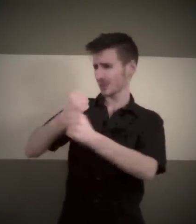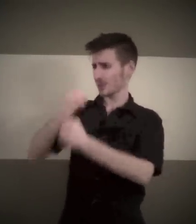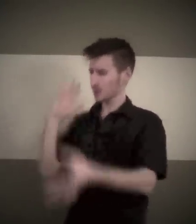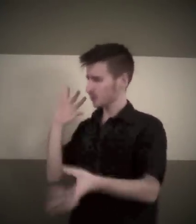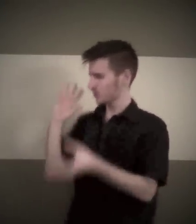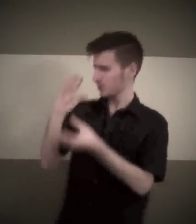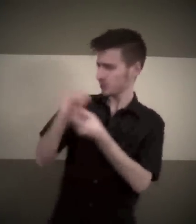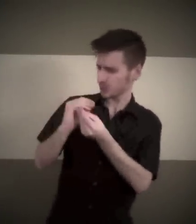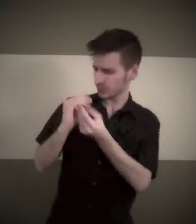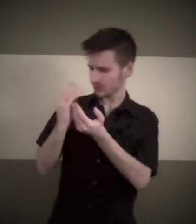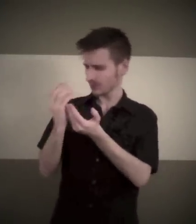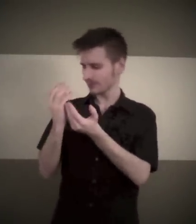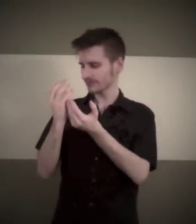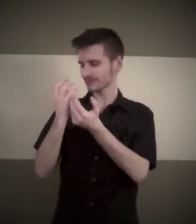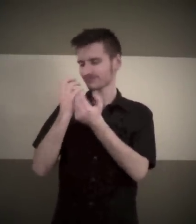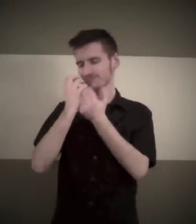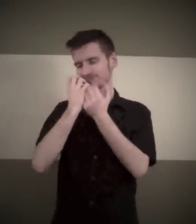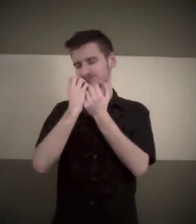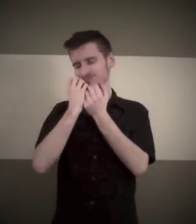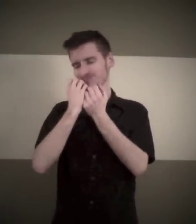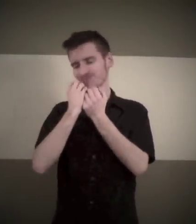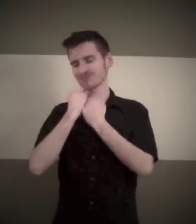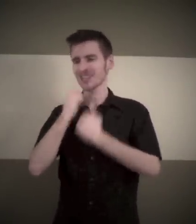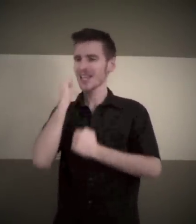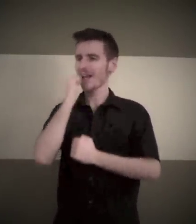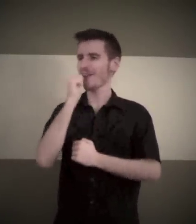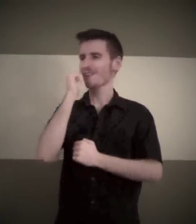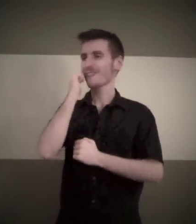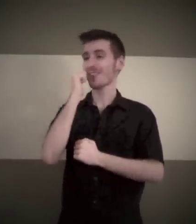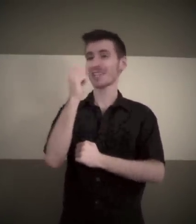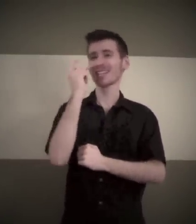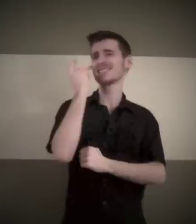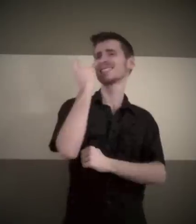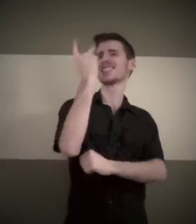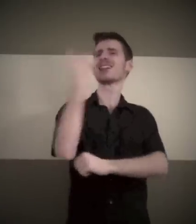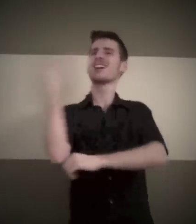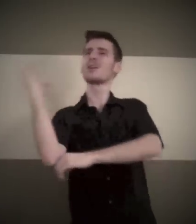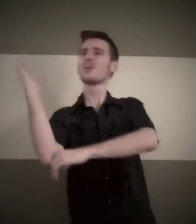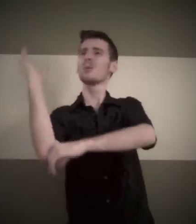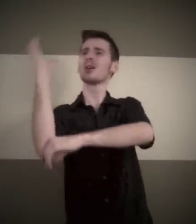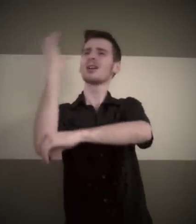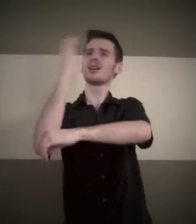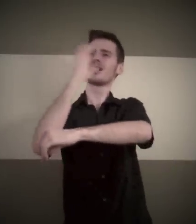And when that sun goes down, hope you raise your cup